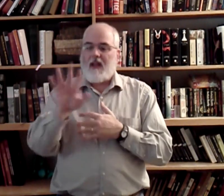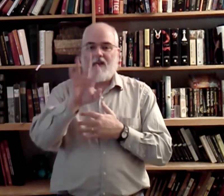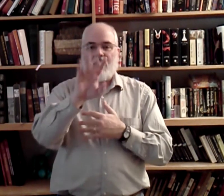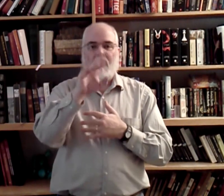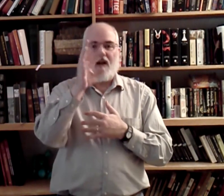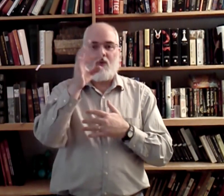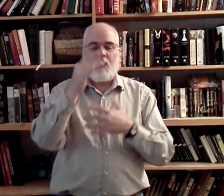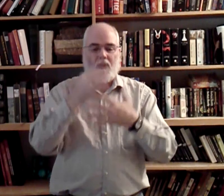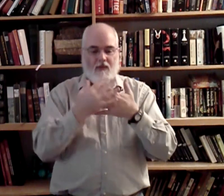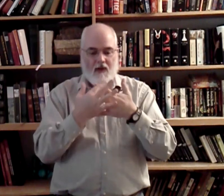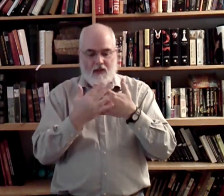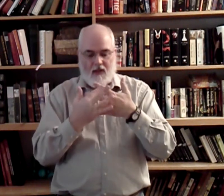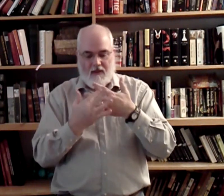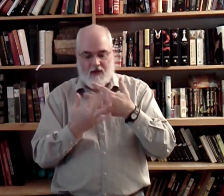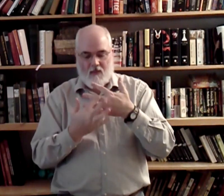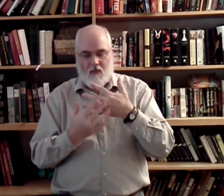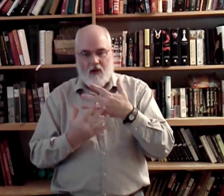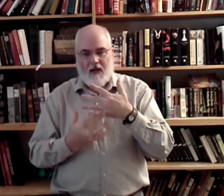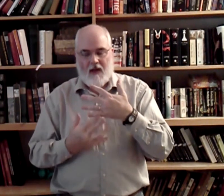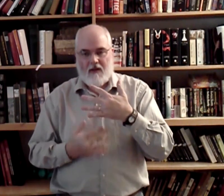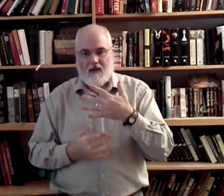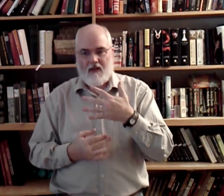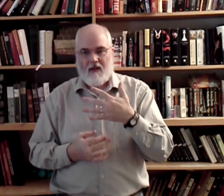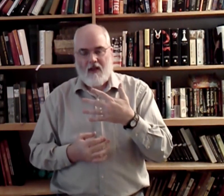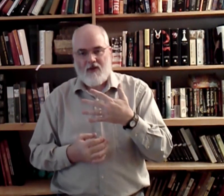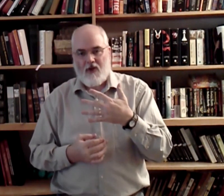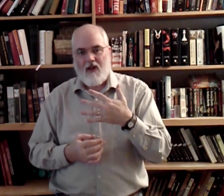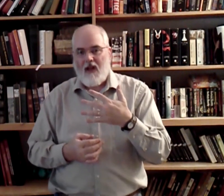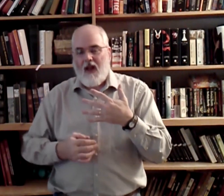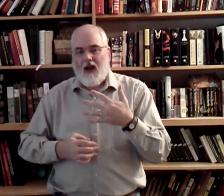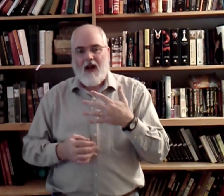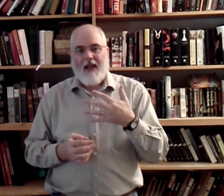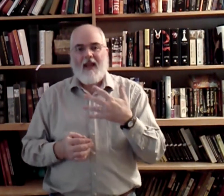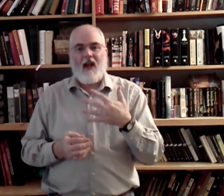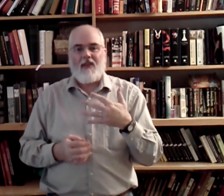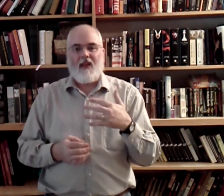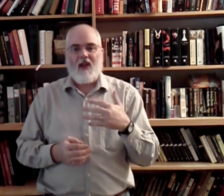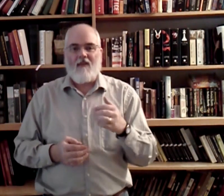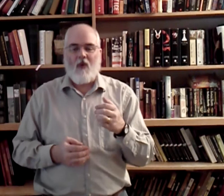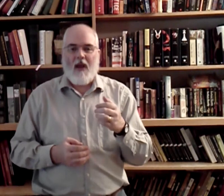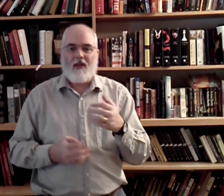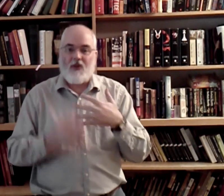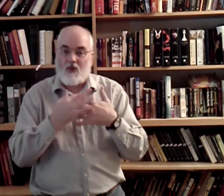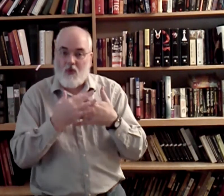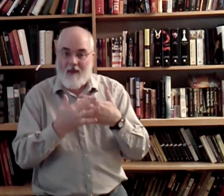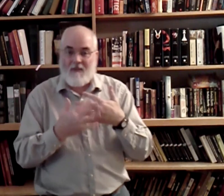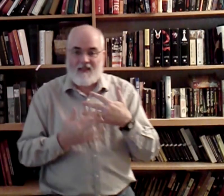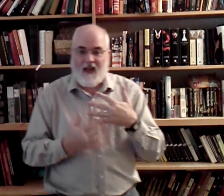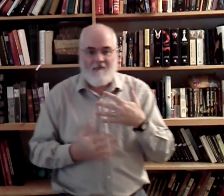You kind of twiddle your fingers and have it run down the edge here. I cannot think of a way to describe the sign